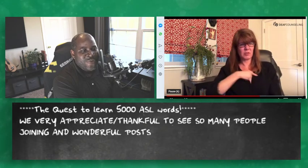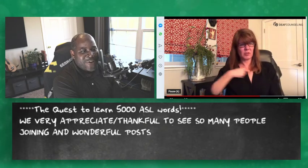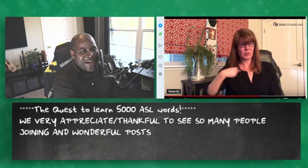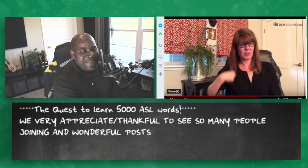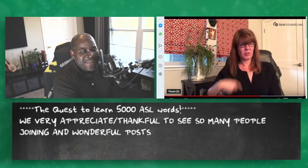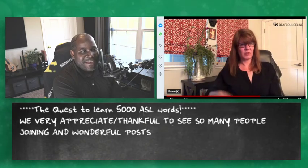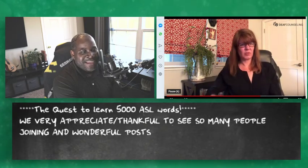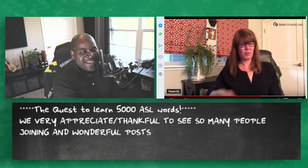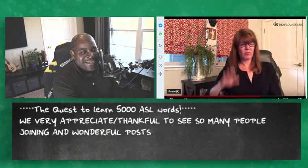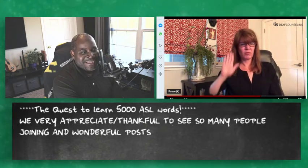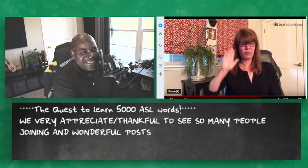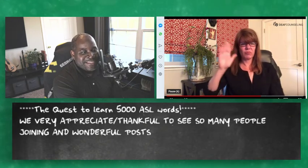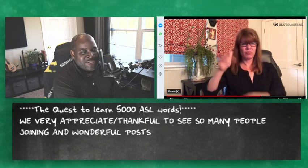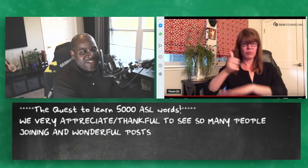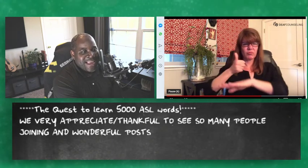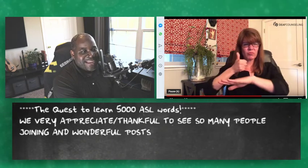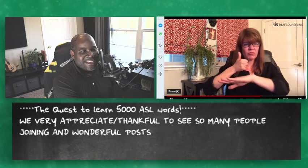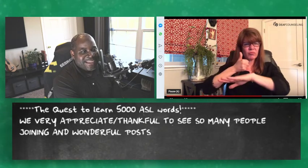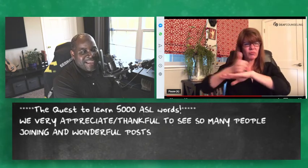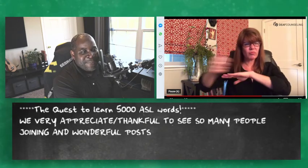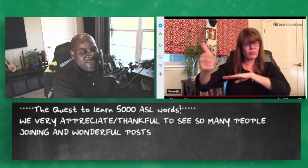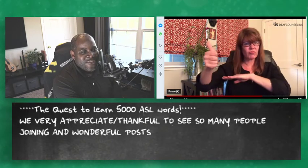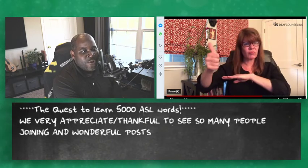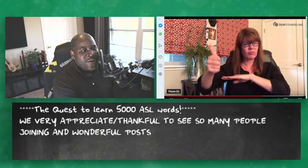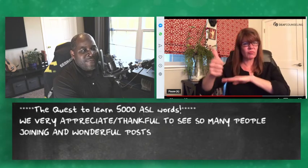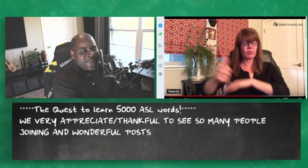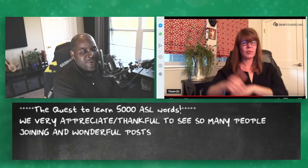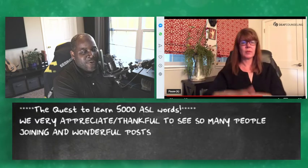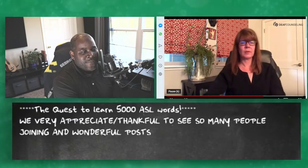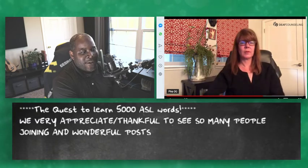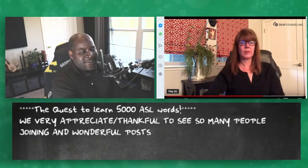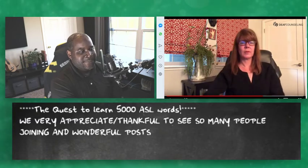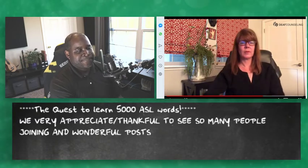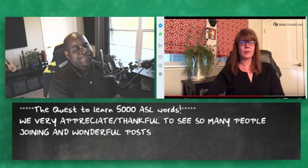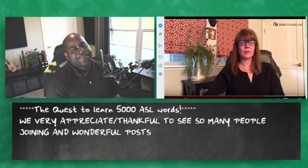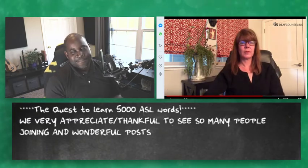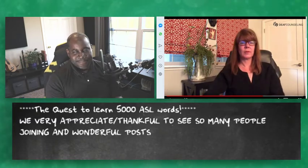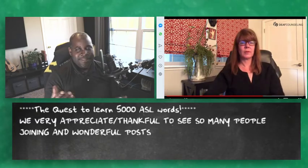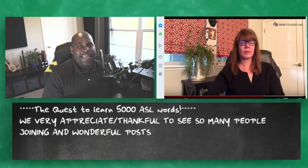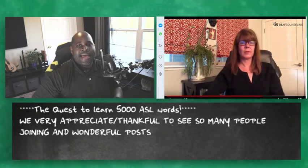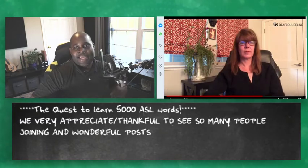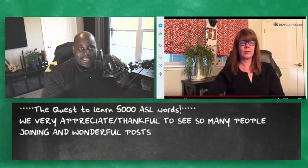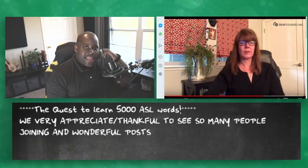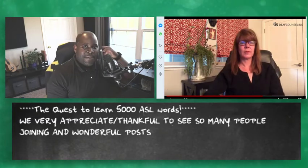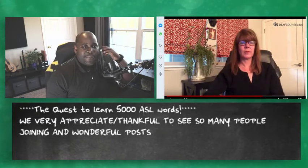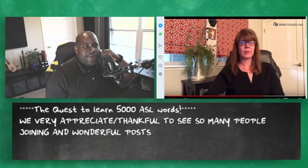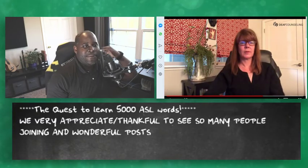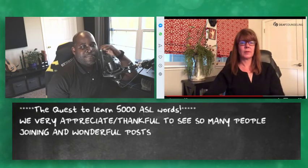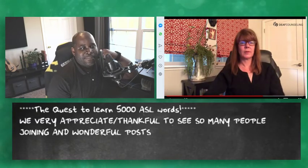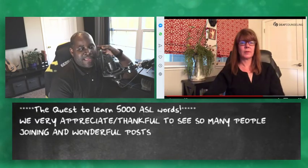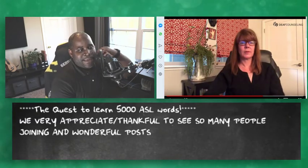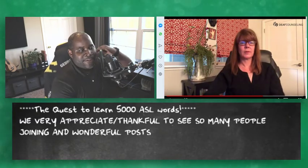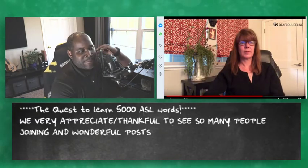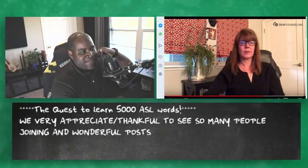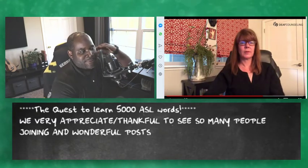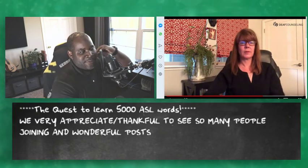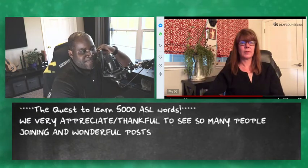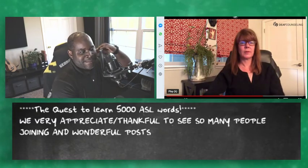from china your fault yeah and a lot of people are blaming other people just based